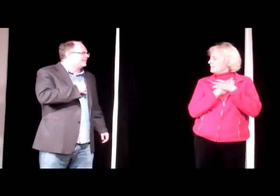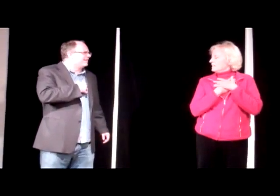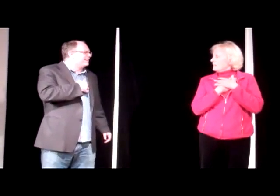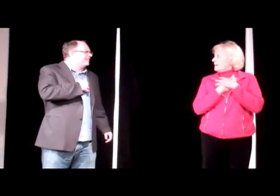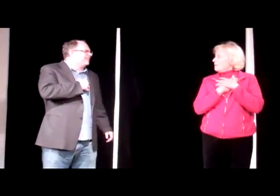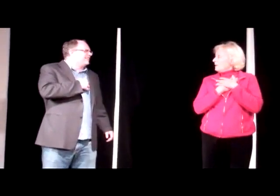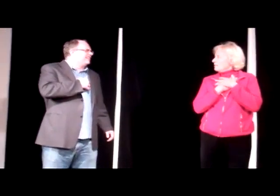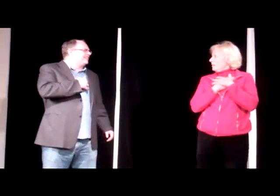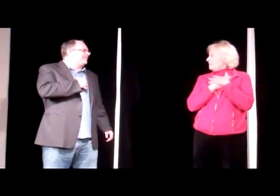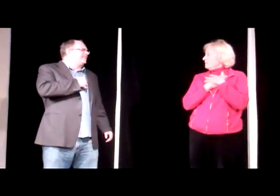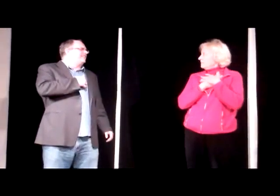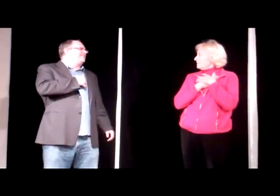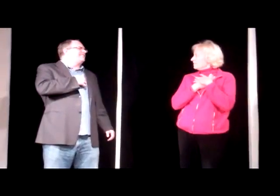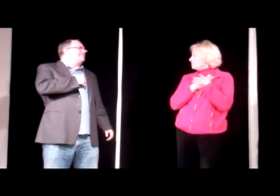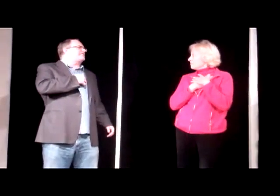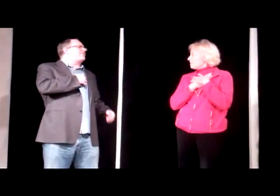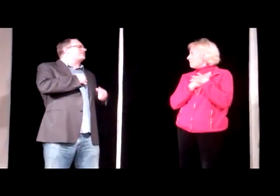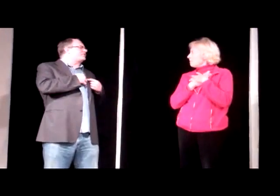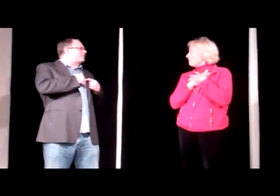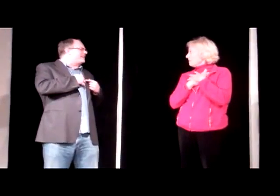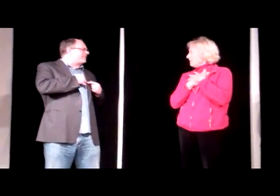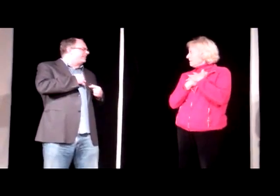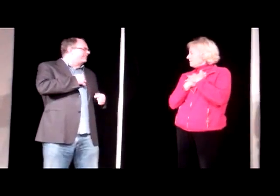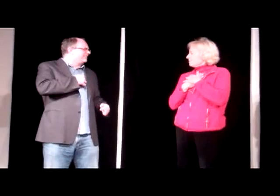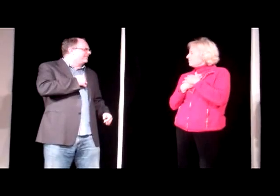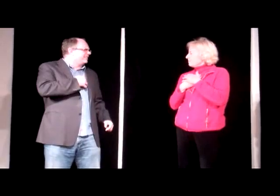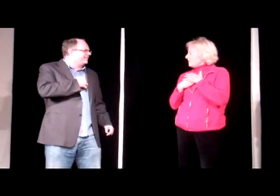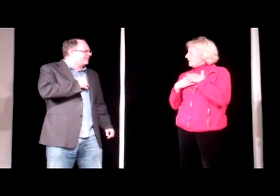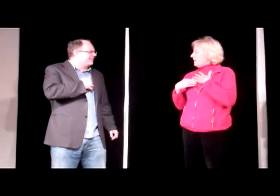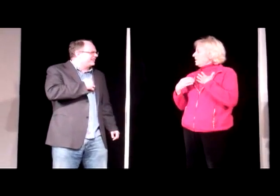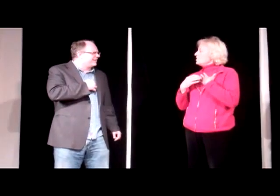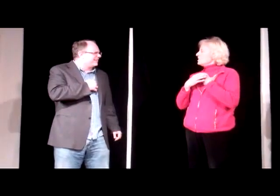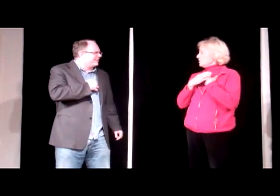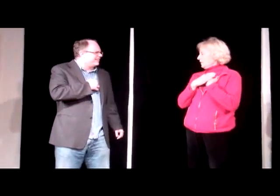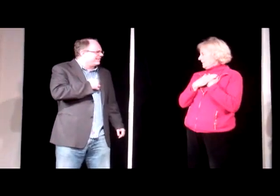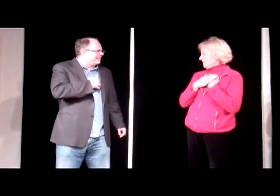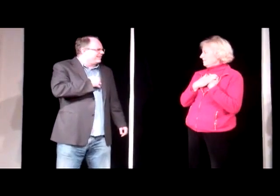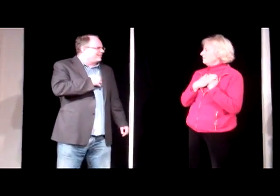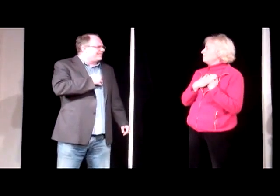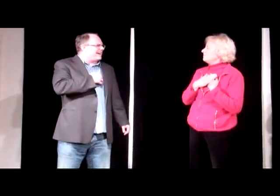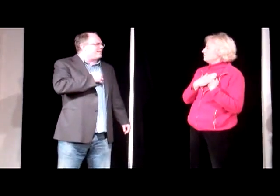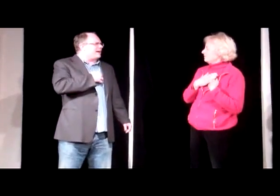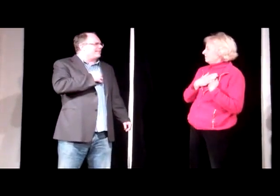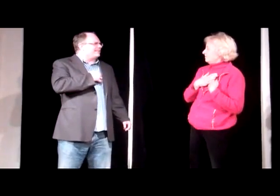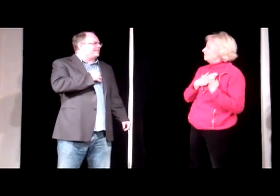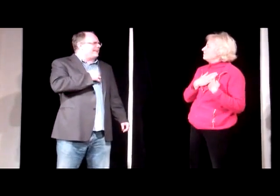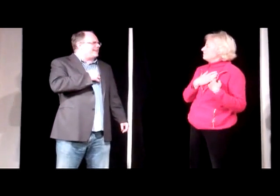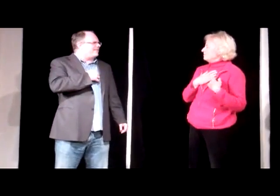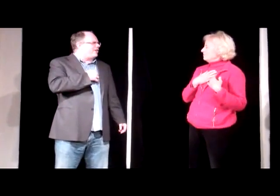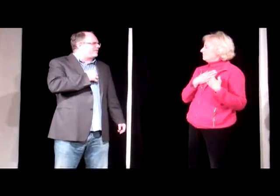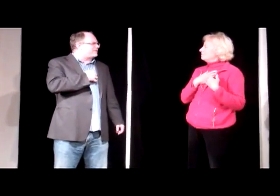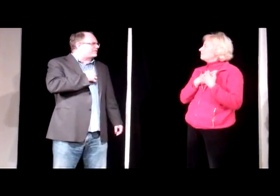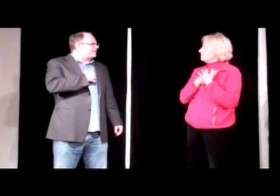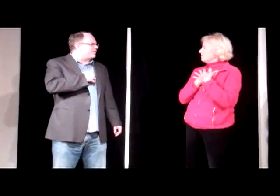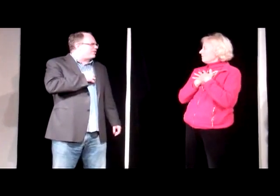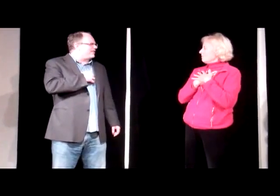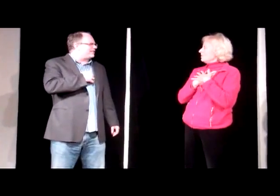I beg your pardon? This hurts a treat. It hurts a treat? Yeah, my gay nerves are hurting a